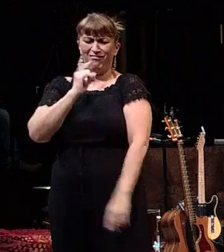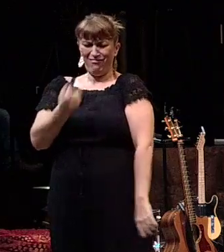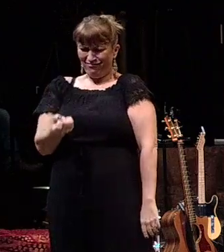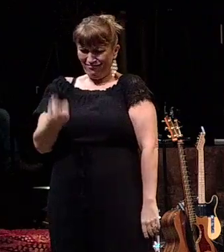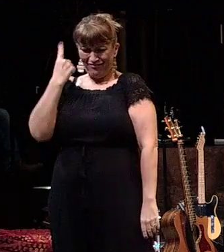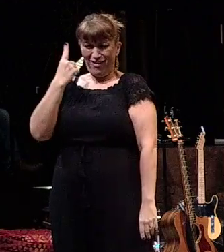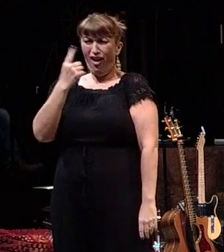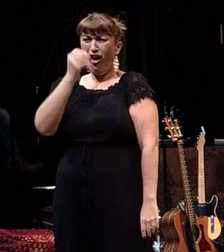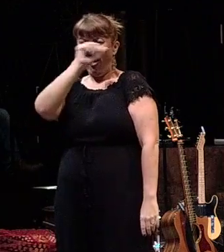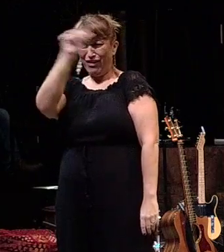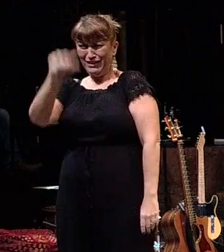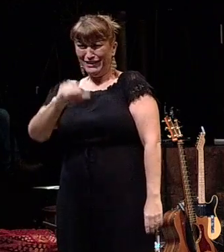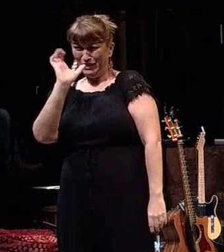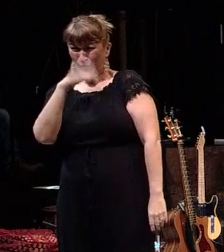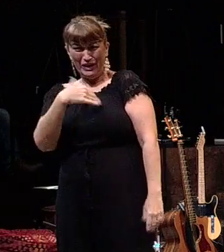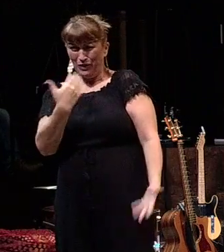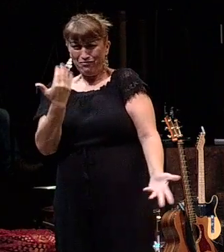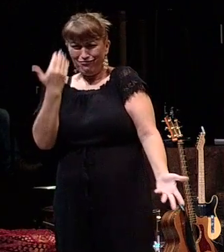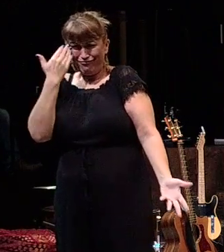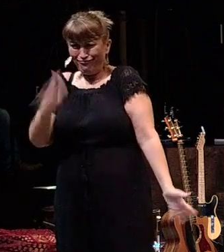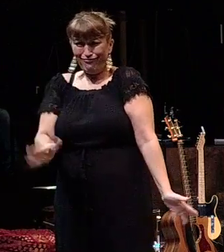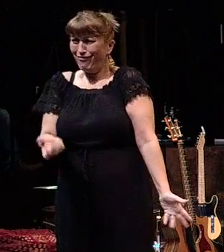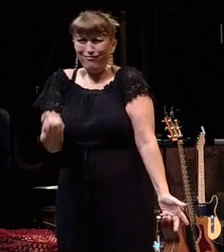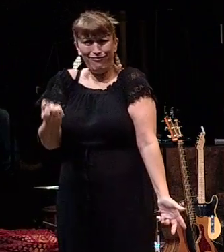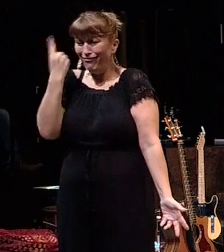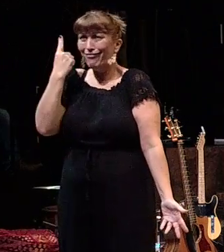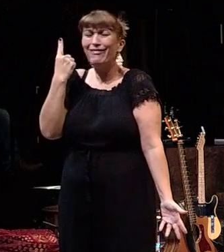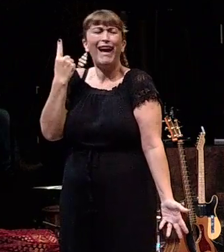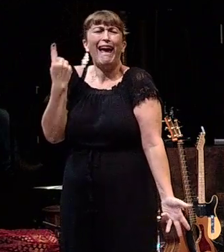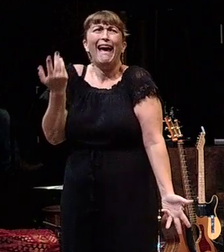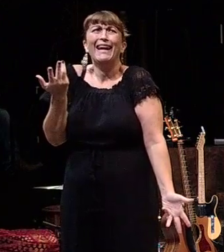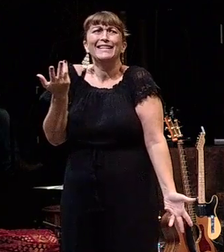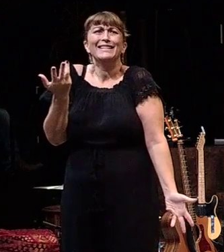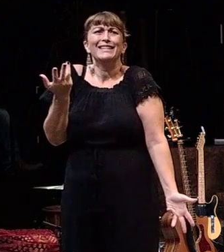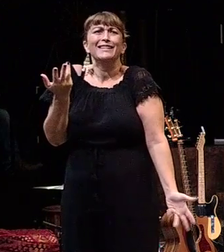people say Austin's weird. I guess it's a thing.